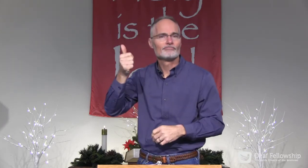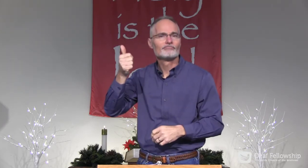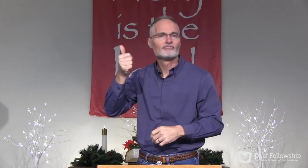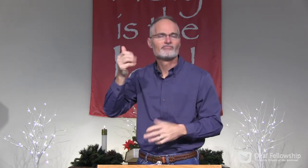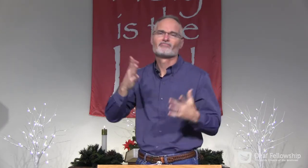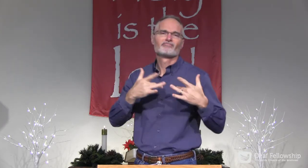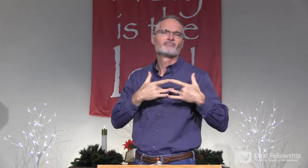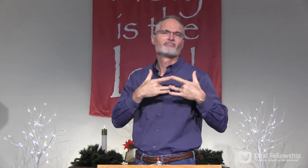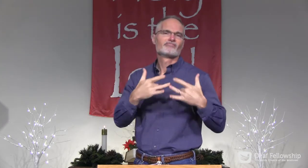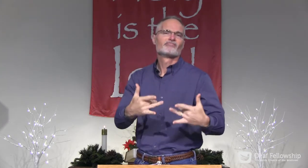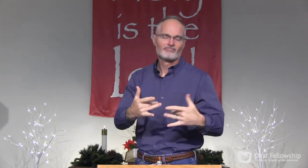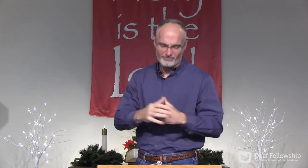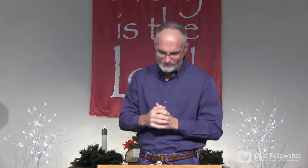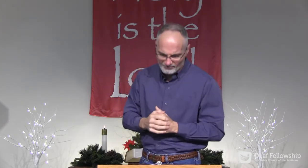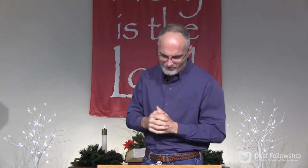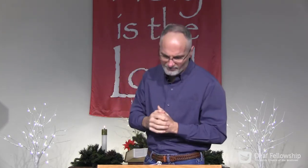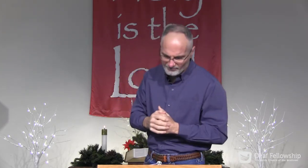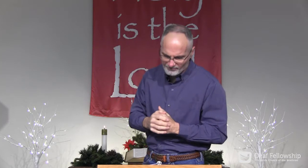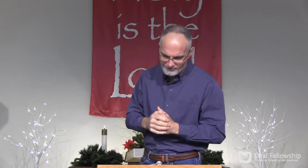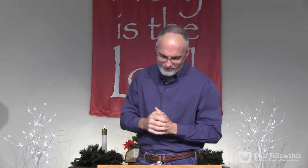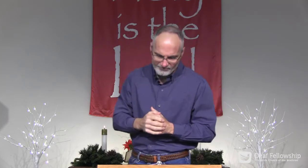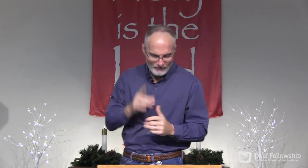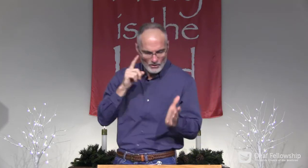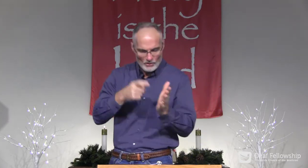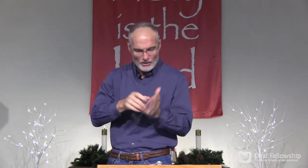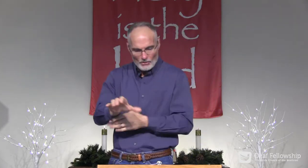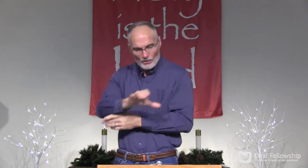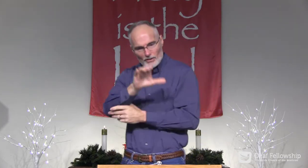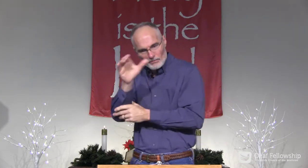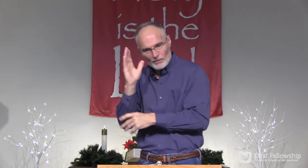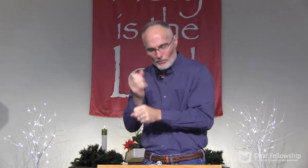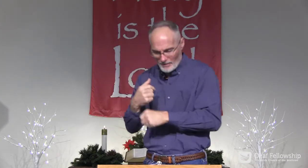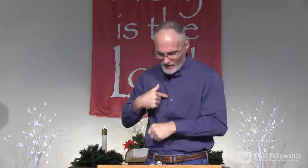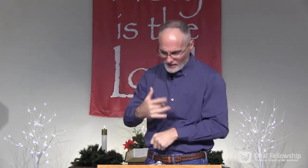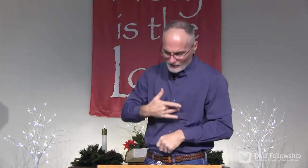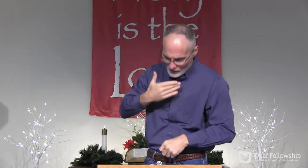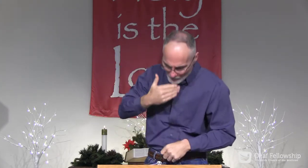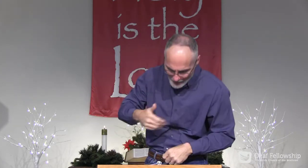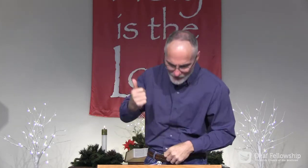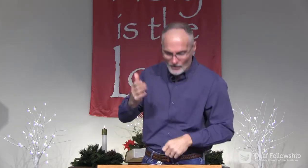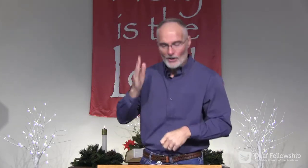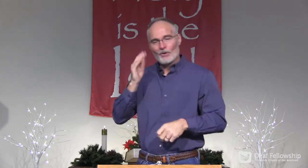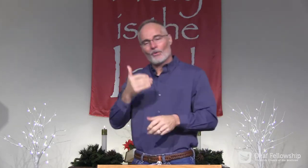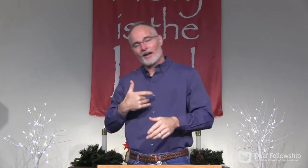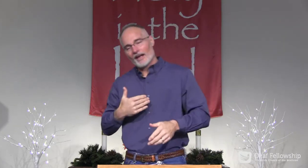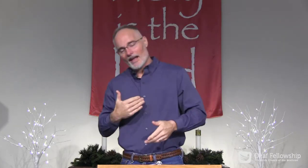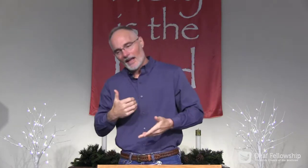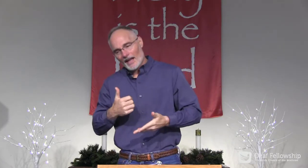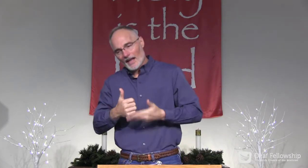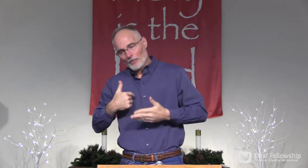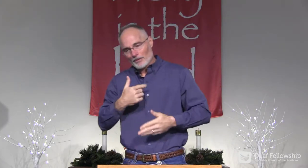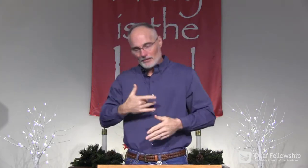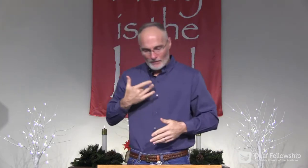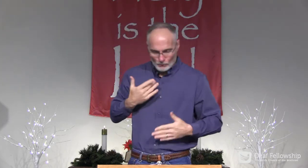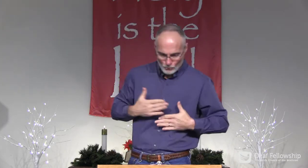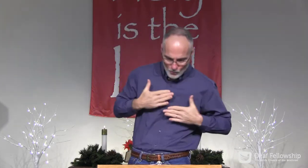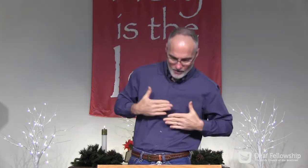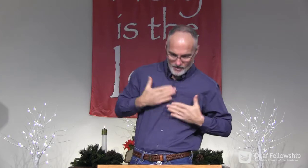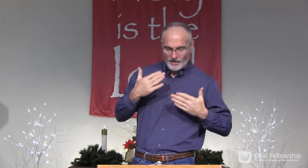should make everything better, right? I mean, we tend to behave that way. We think that Christmas should make us feel better, that